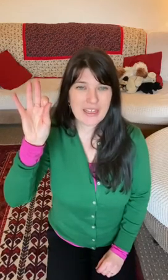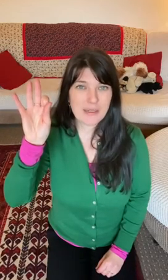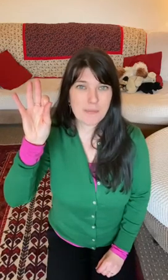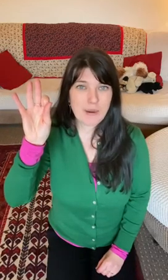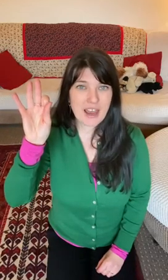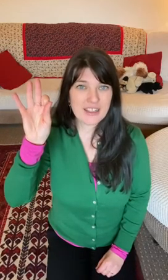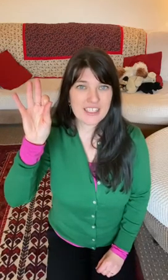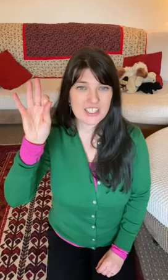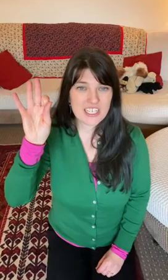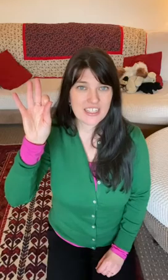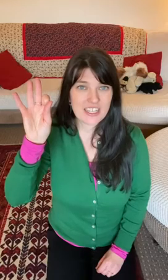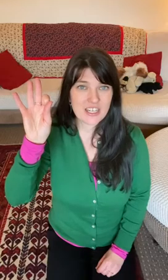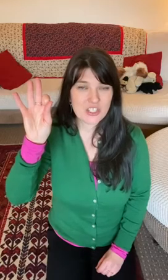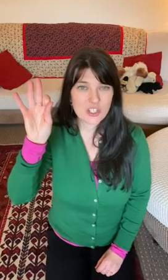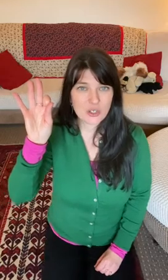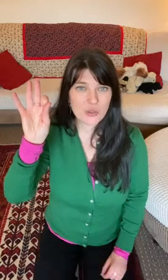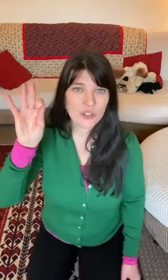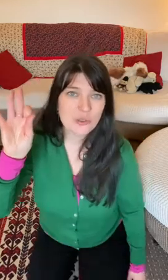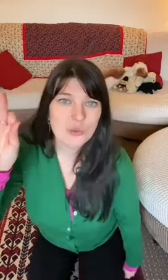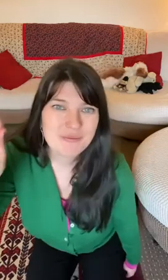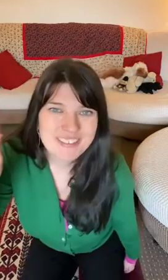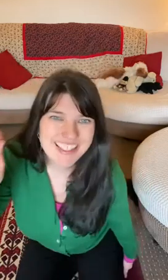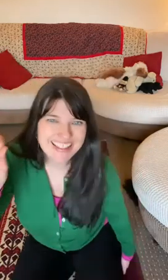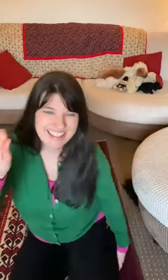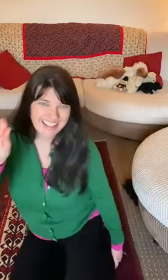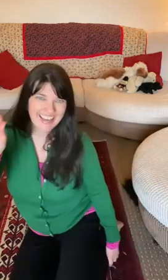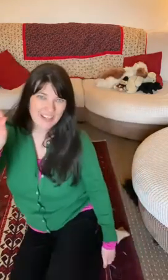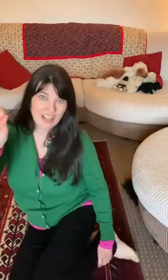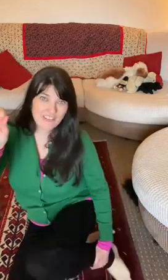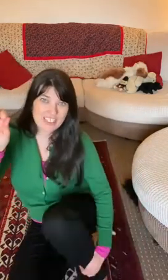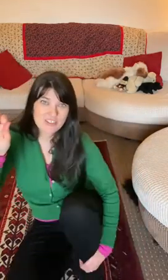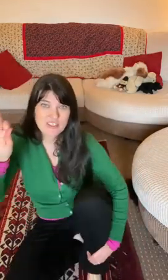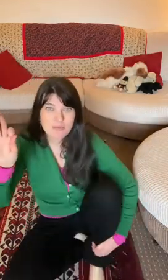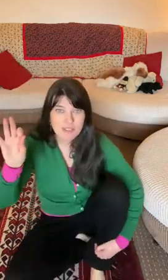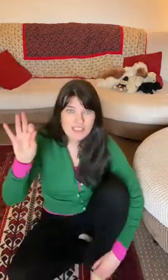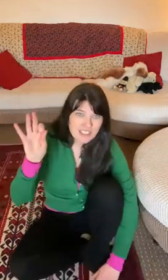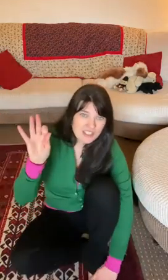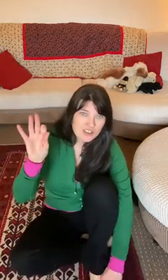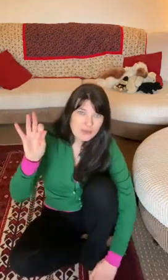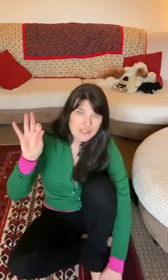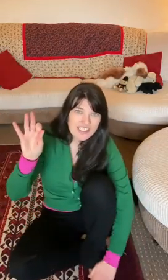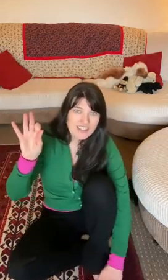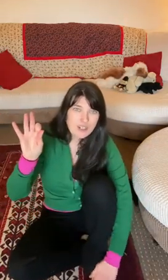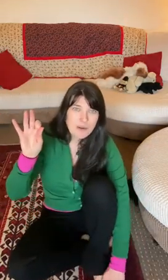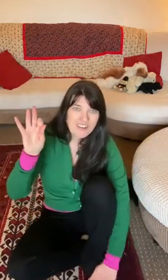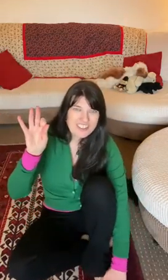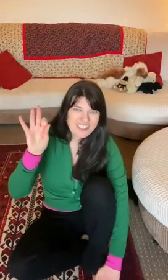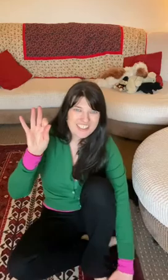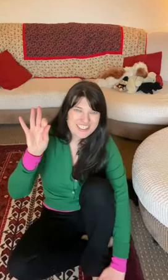polishing their shoe. I don't have any shoes on but you can pretend you're polishing your shoe.